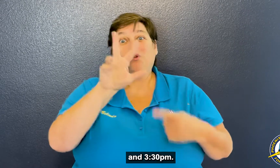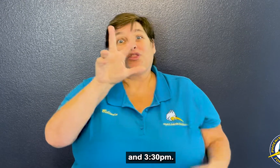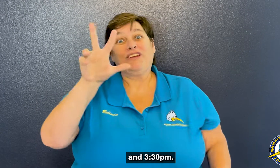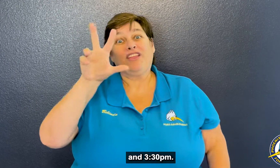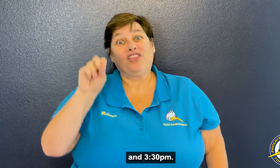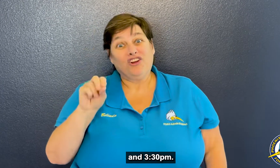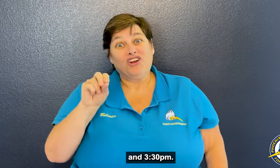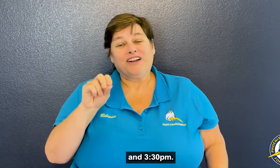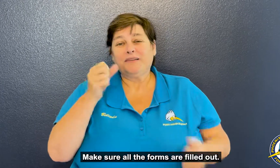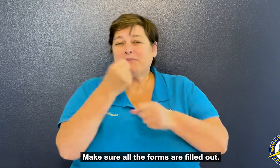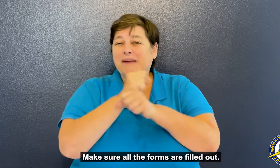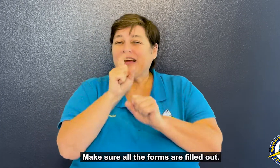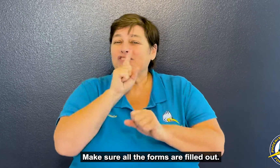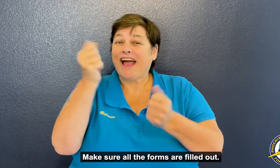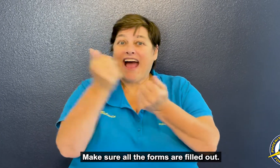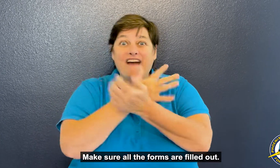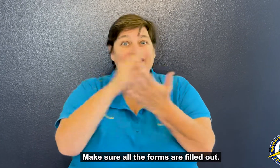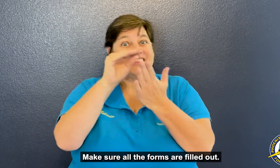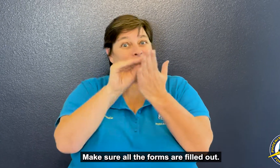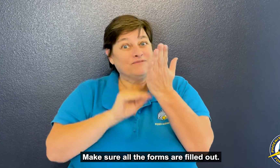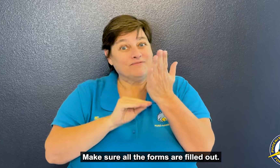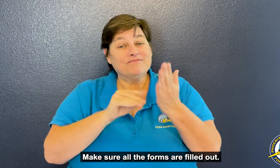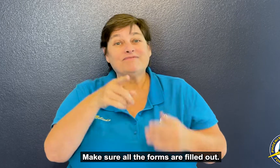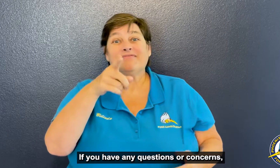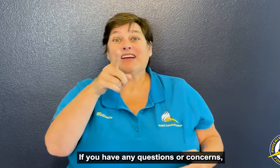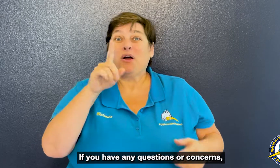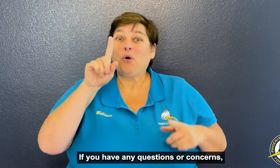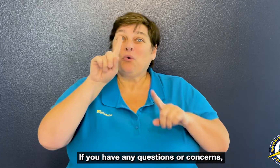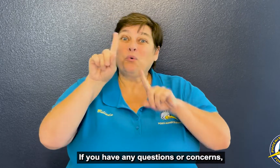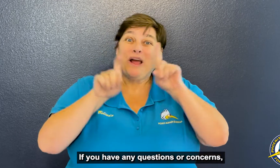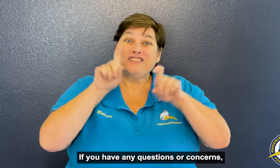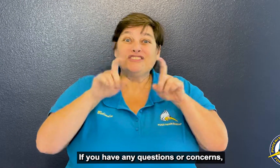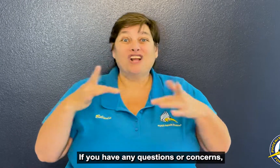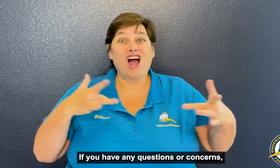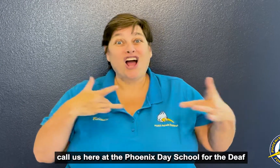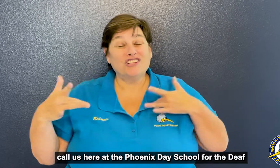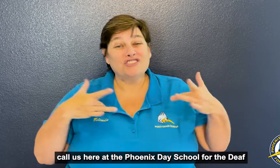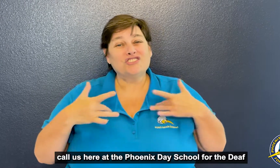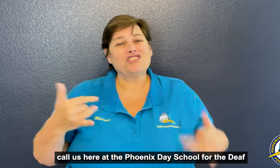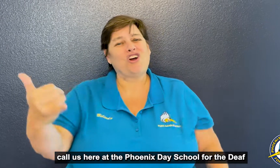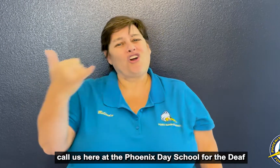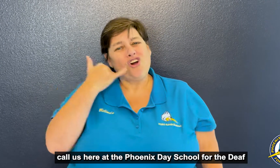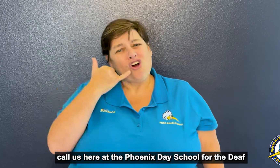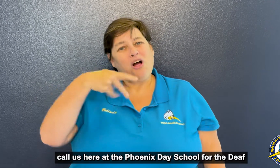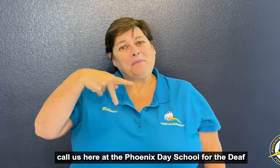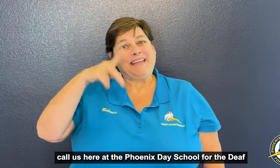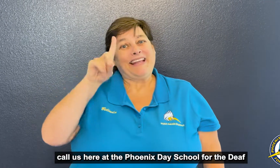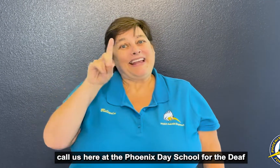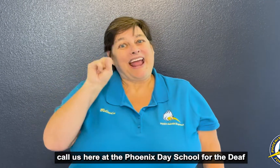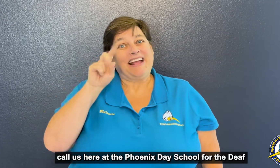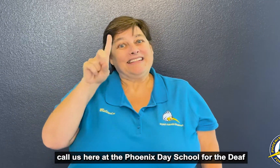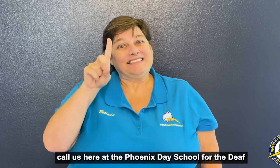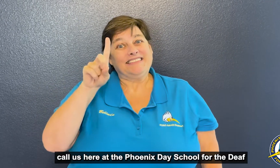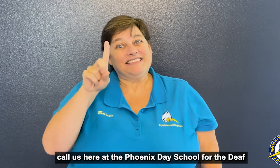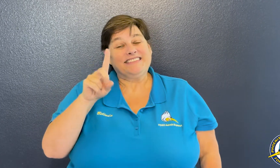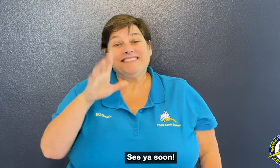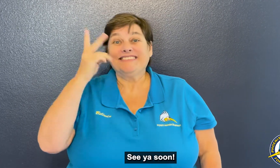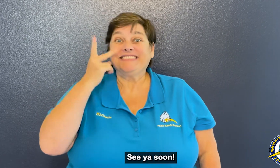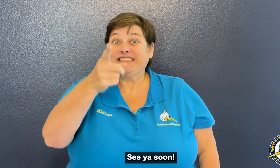and 3.30. Make sure all the forms are filled out. If you have any questions or concerns, call us here at the Phoenix State School for the Deaf. See you soon.